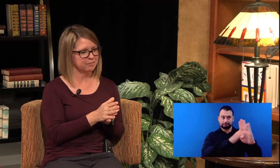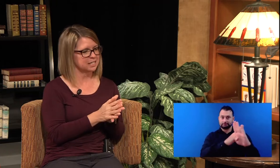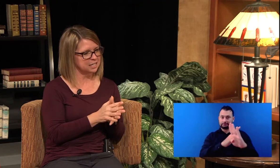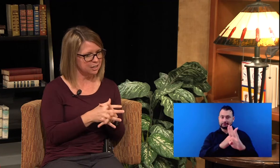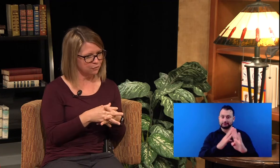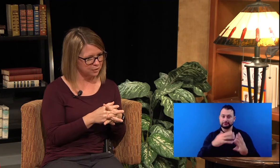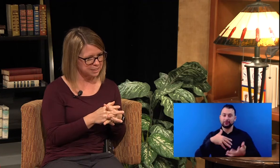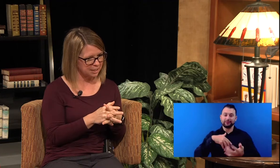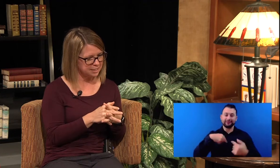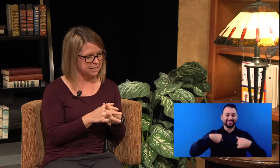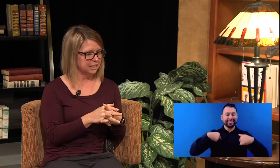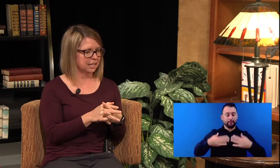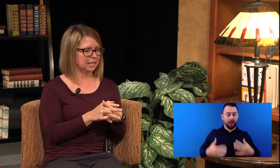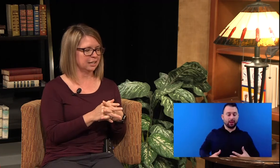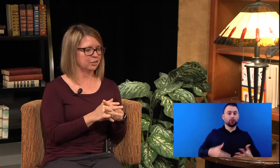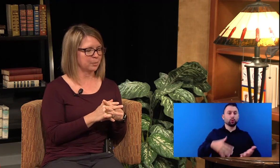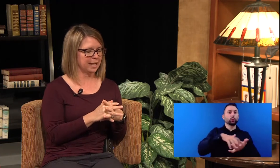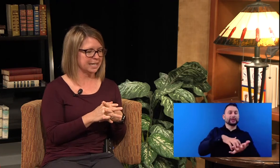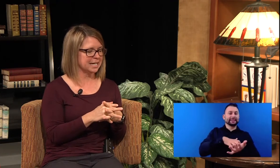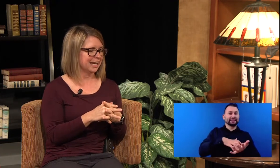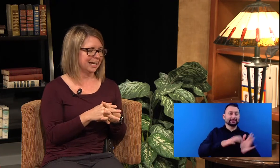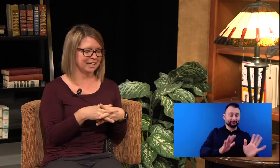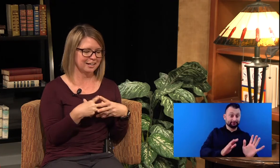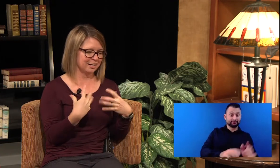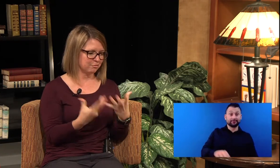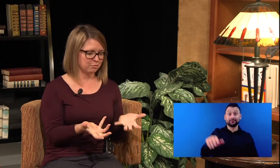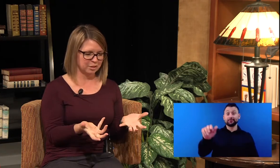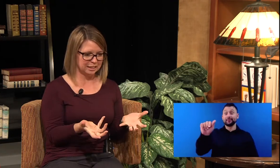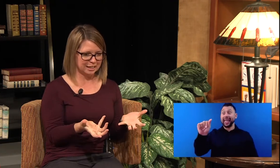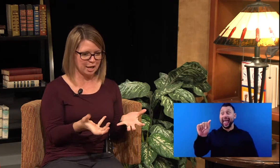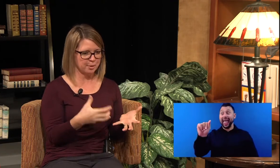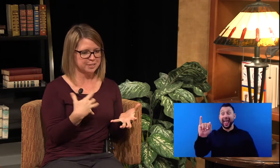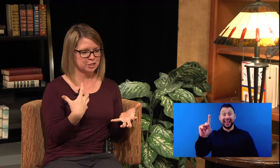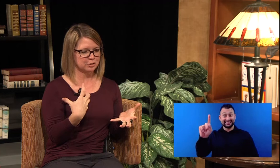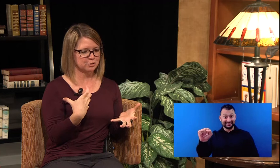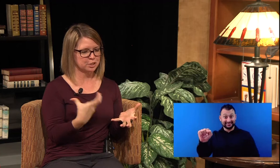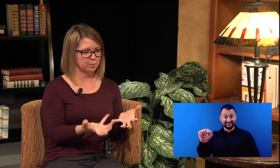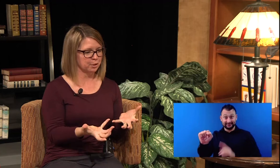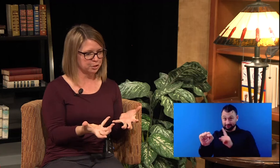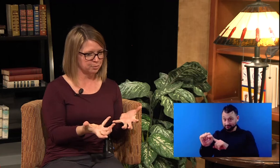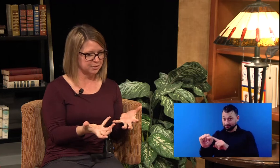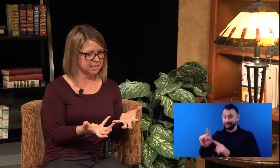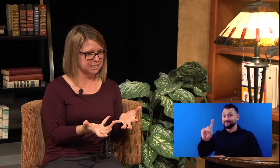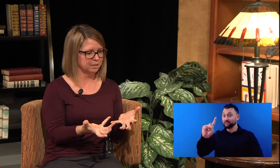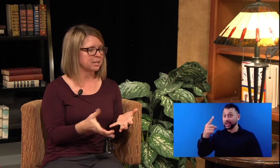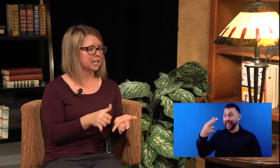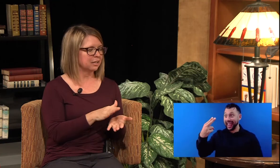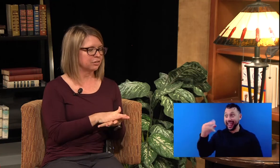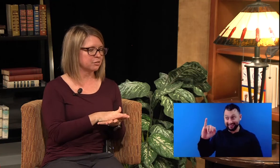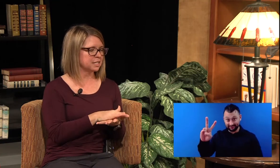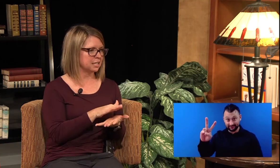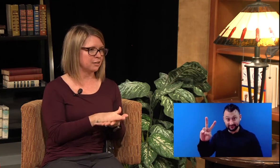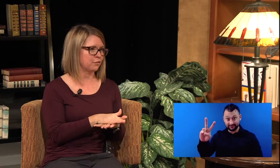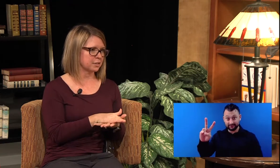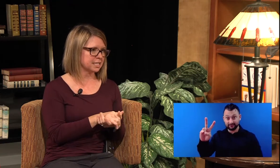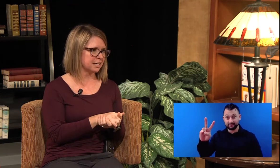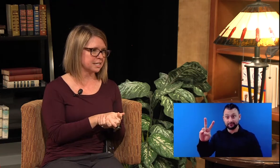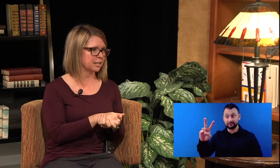these CD4 cells in your body and it really kind of helps to support your immune system. If those CD4 cells get